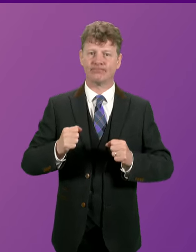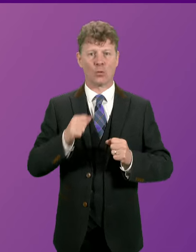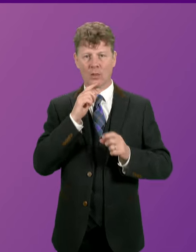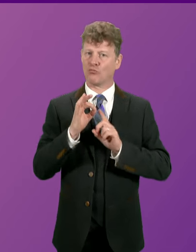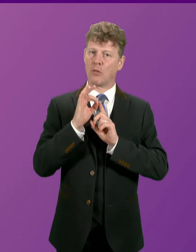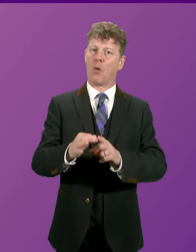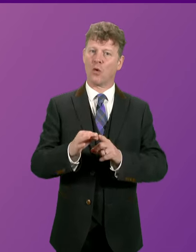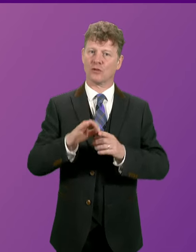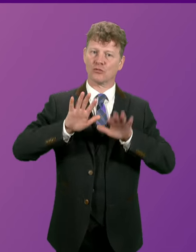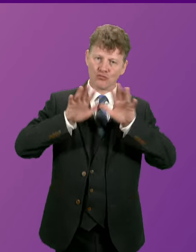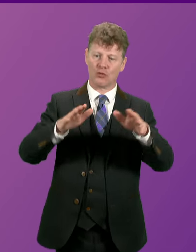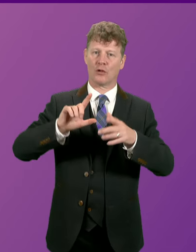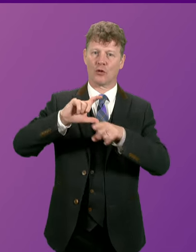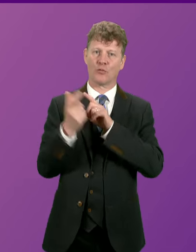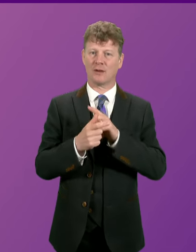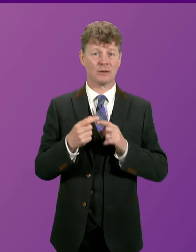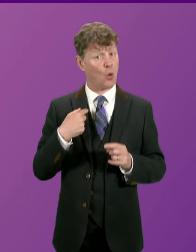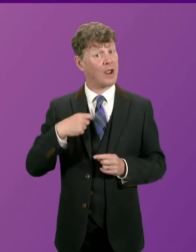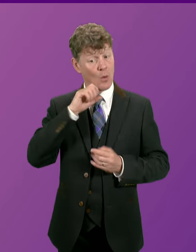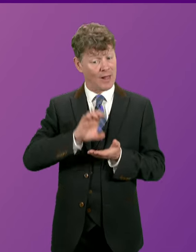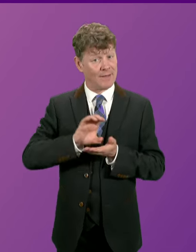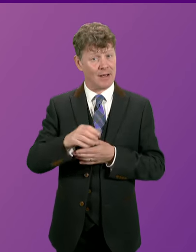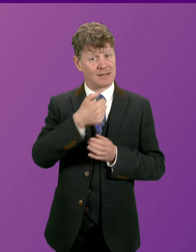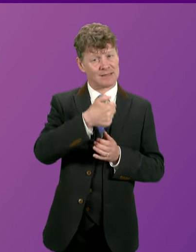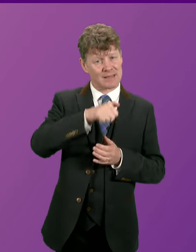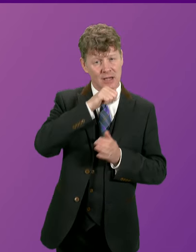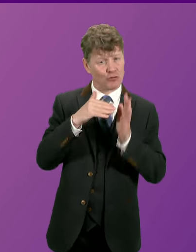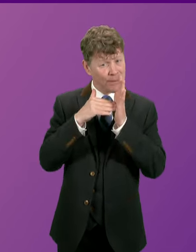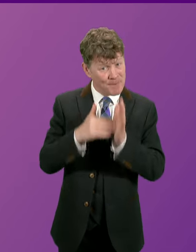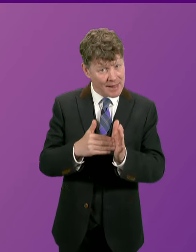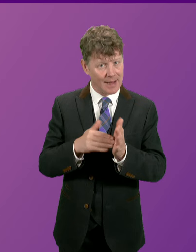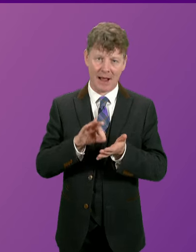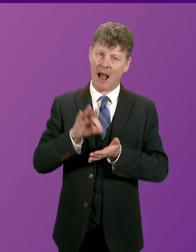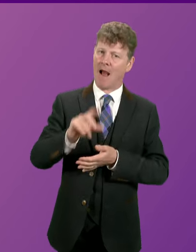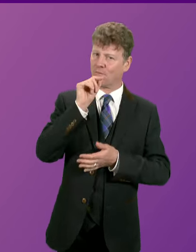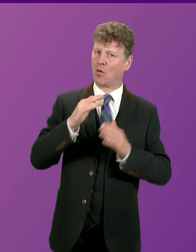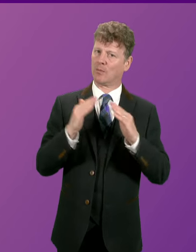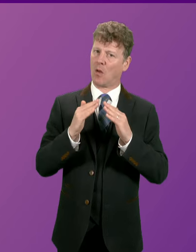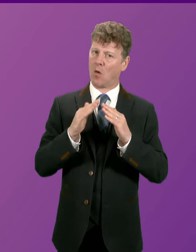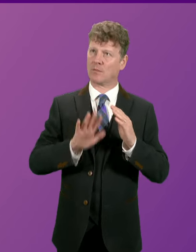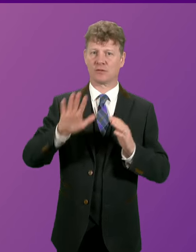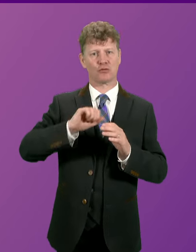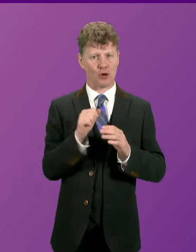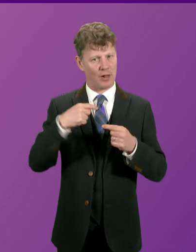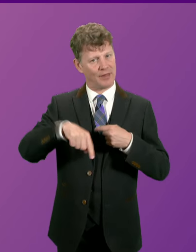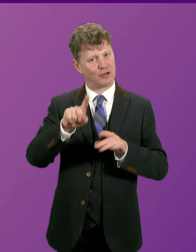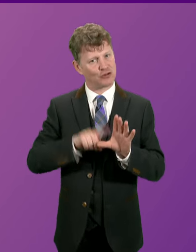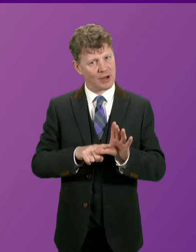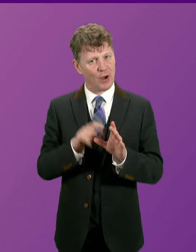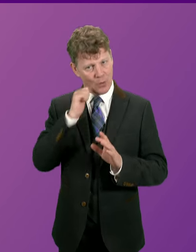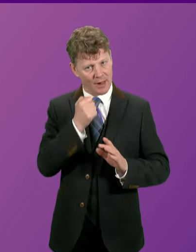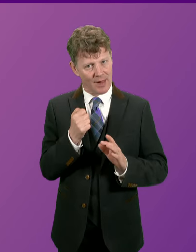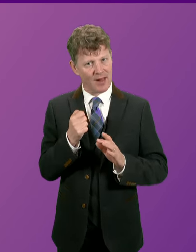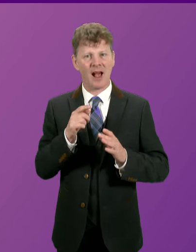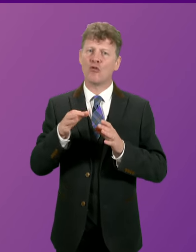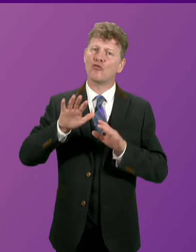rural communities. We will invest nearly £600 million in affordable homes across Scotland this year, including significant investment in rural